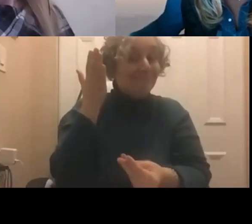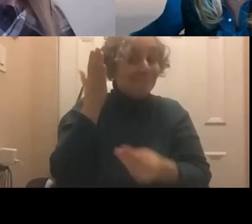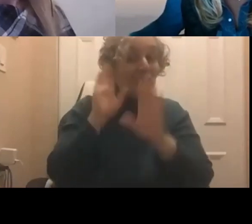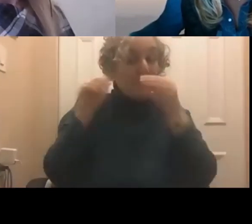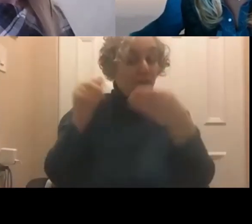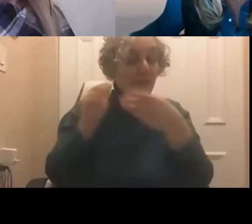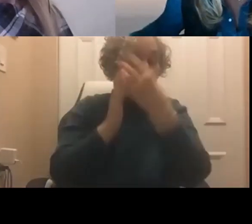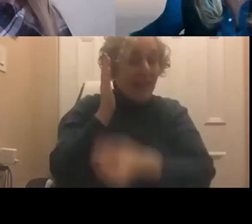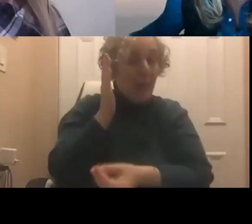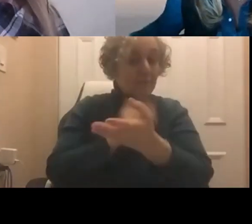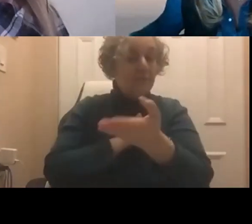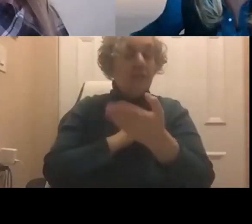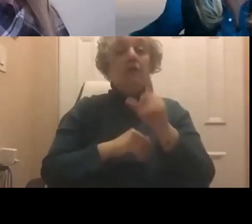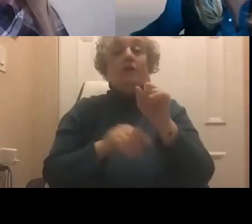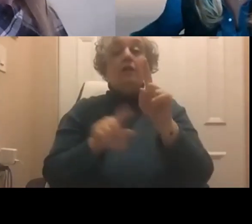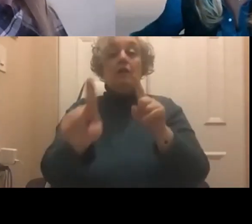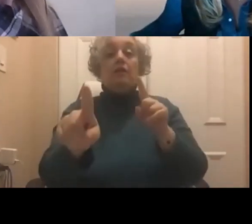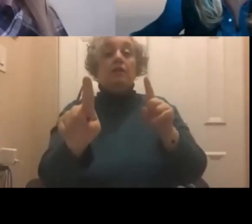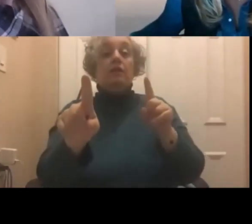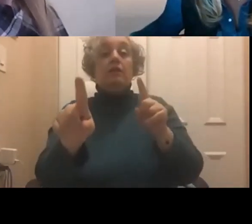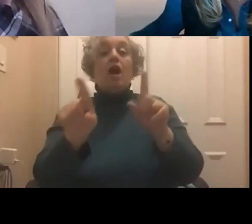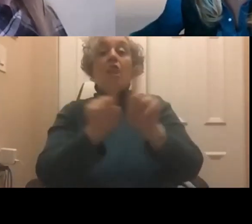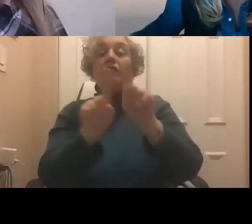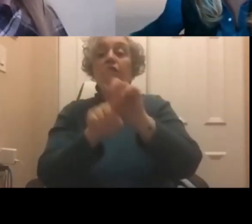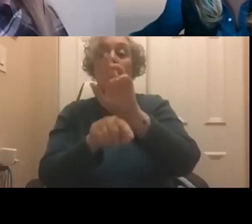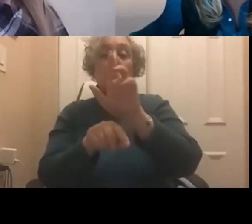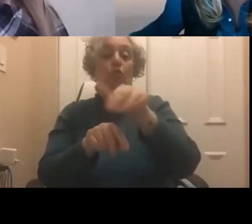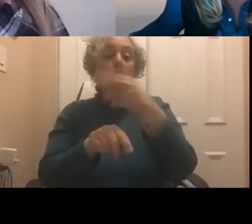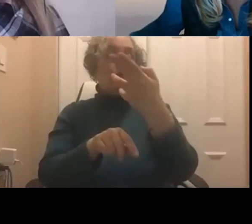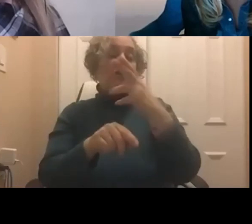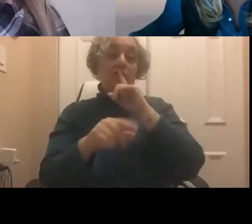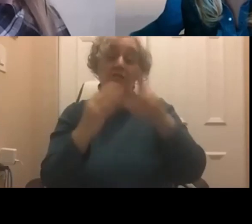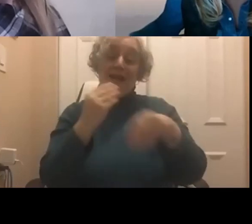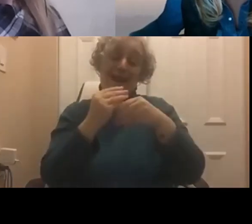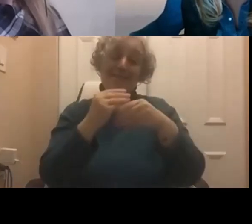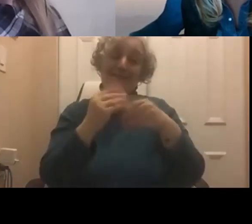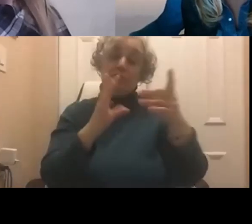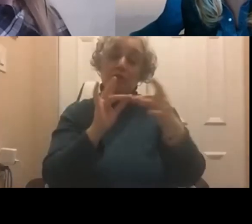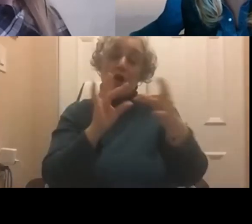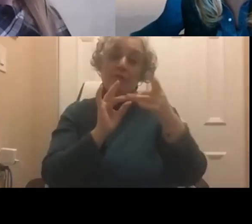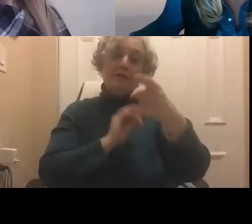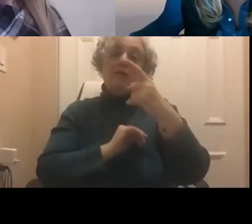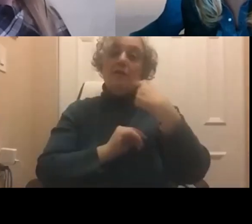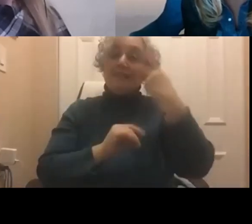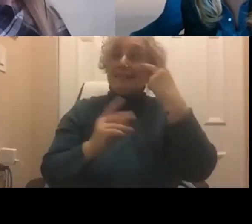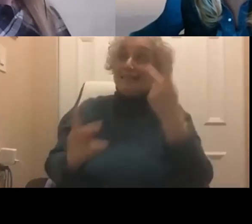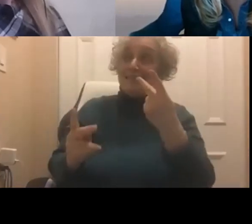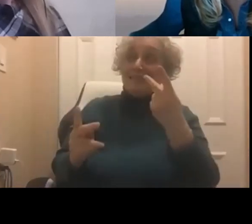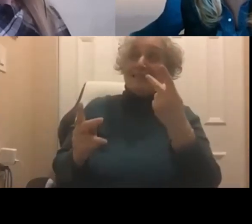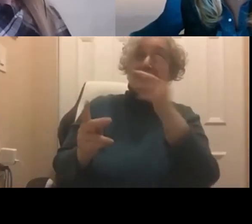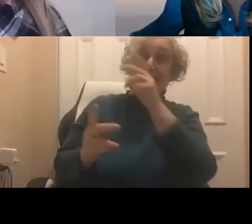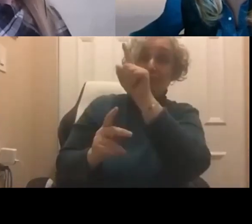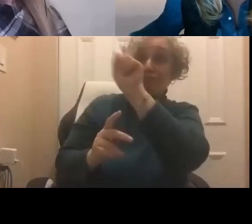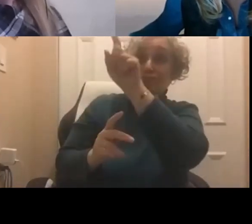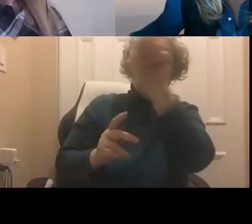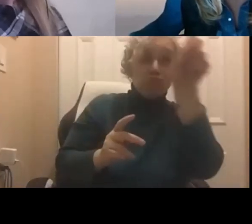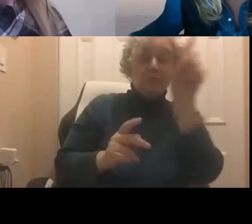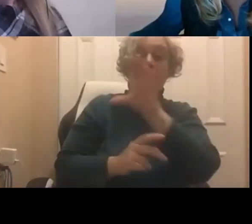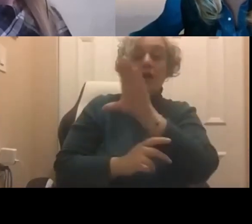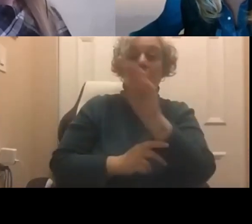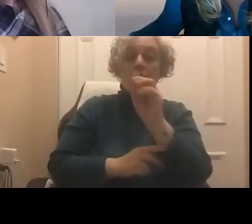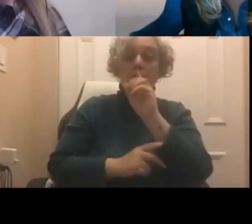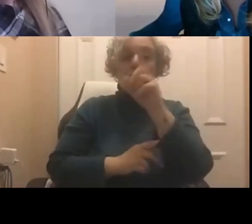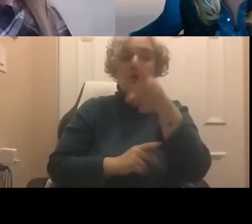I will add on to that too, Jay, we are seeing companies now in their procurement systems